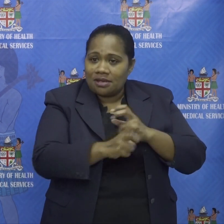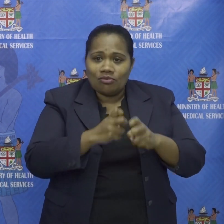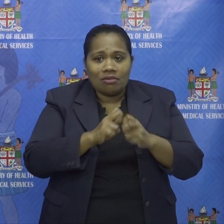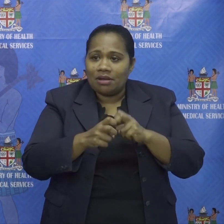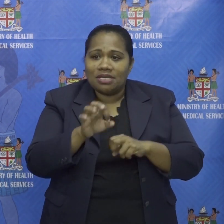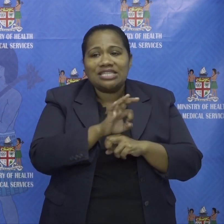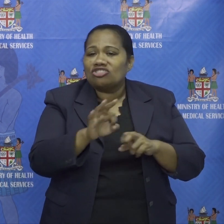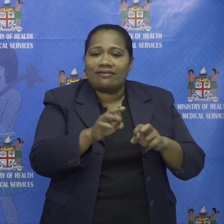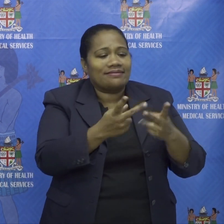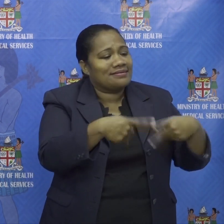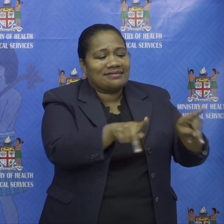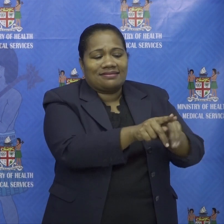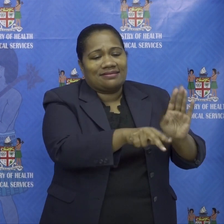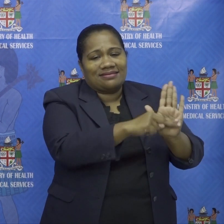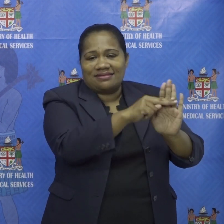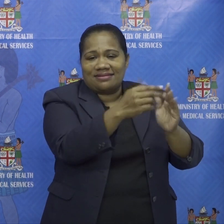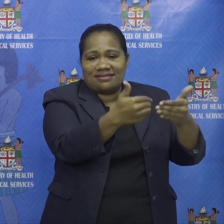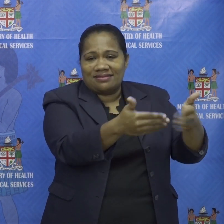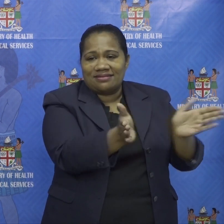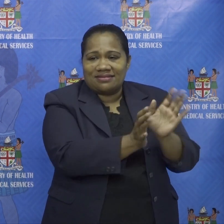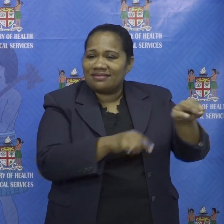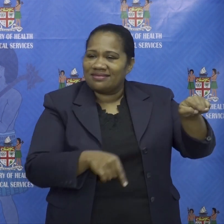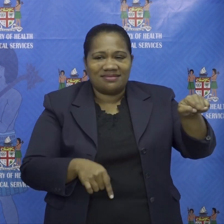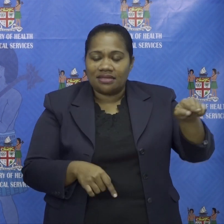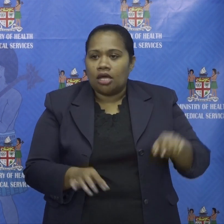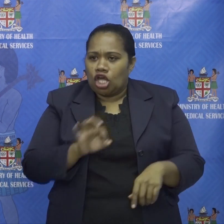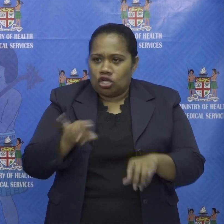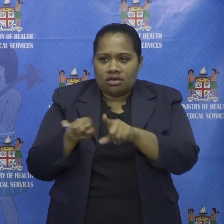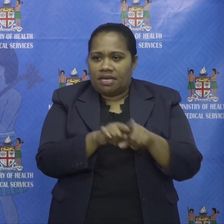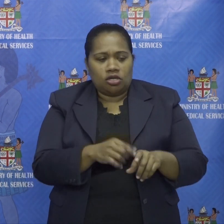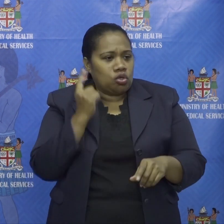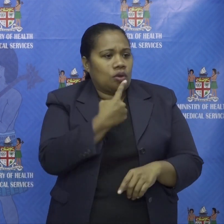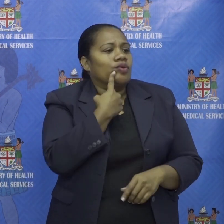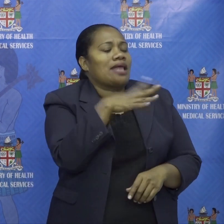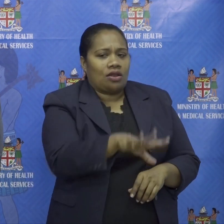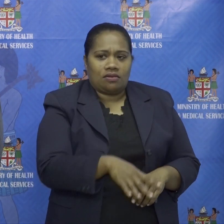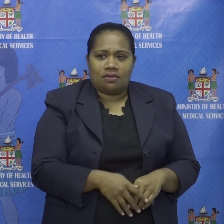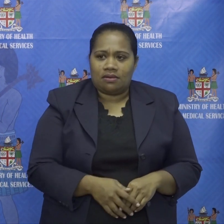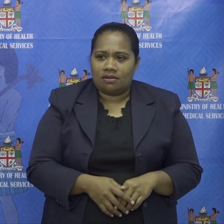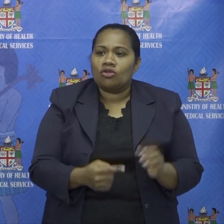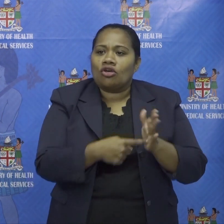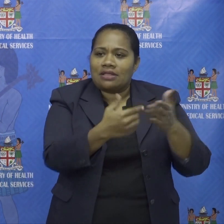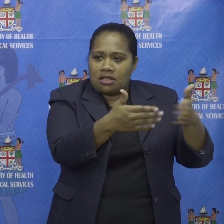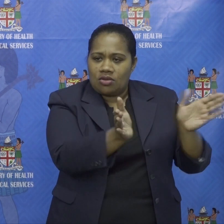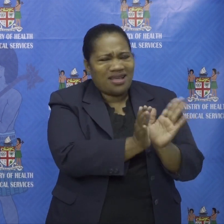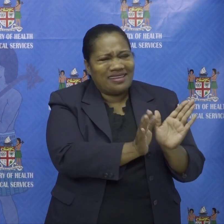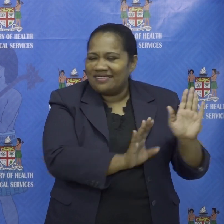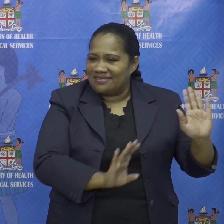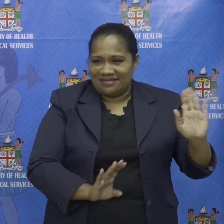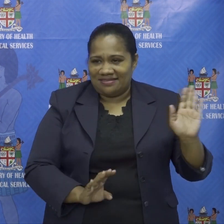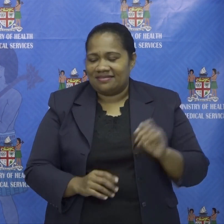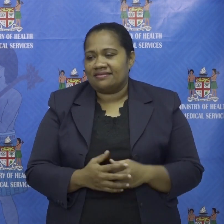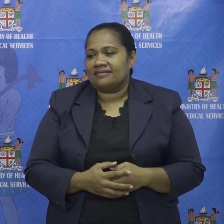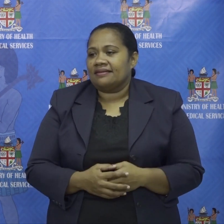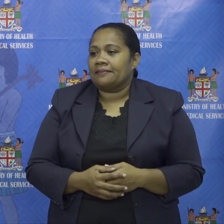uh everybody to be clear about it that doesn't mean you're going to swear at tano because tano doesn't reply sorry